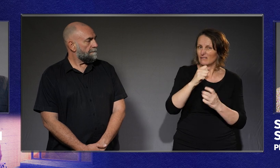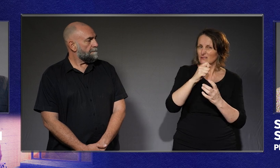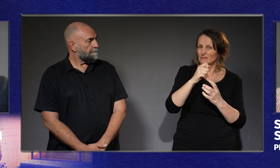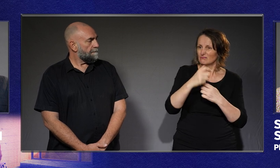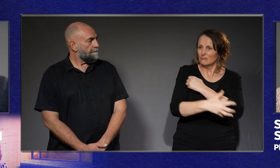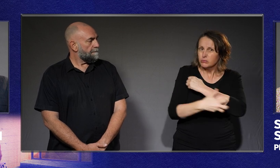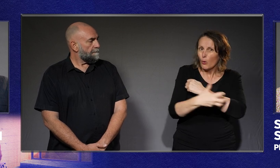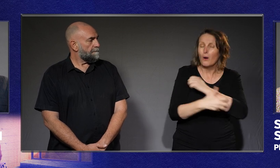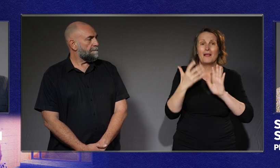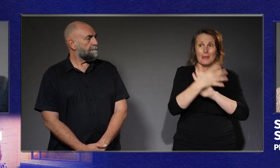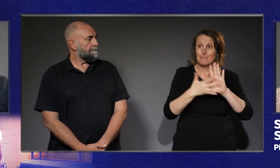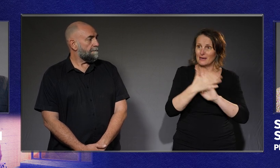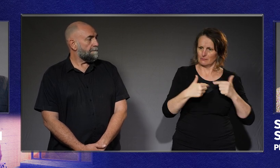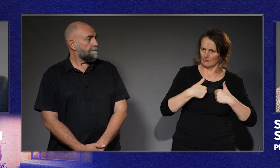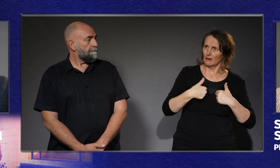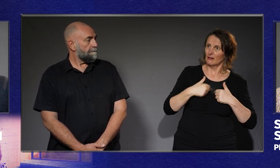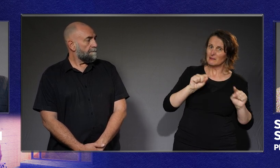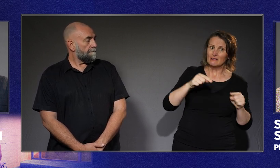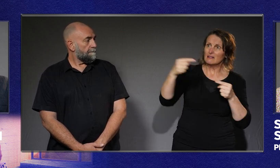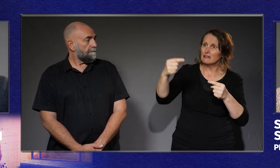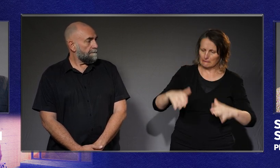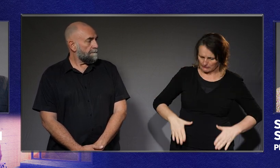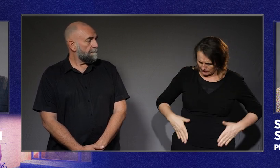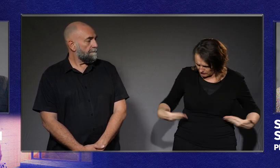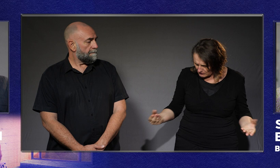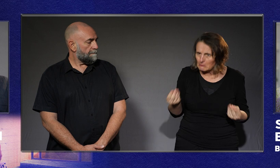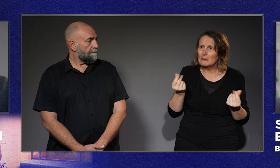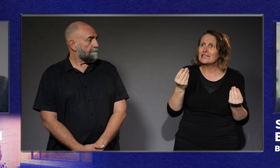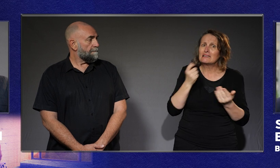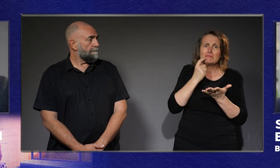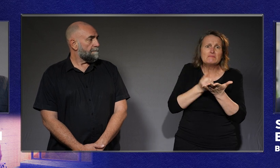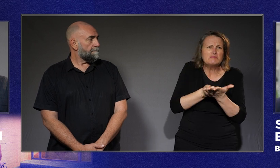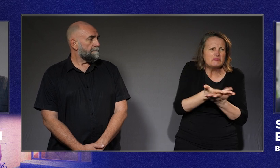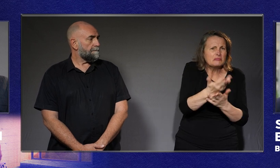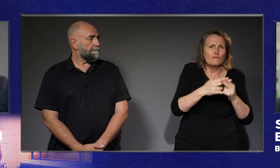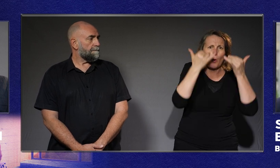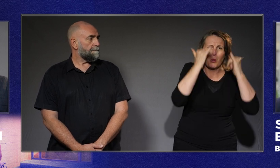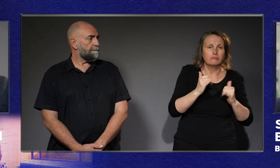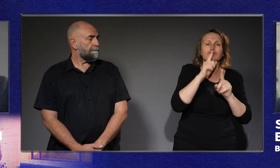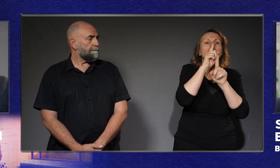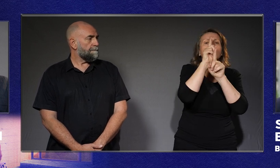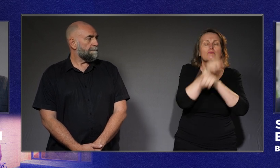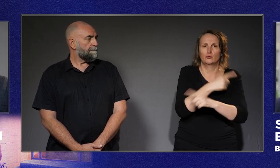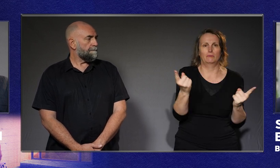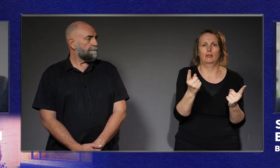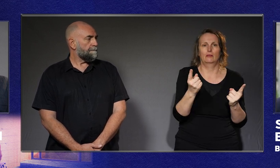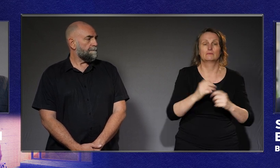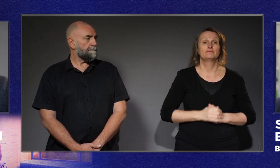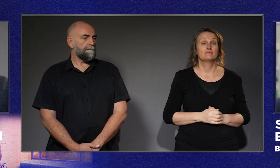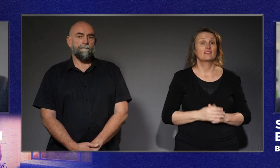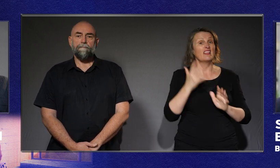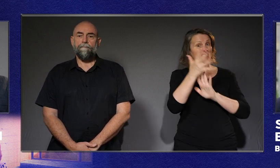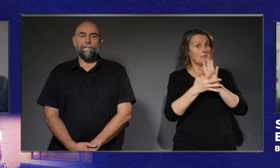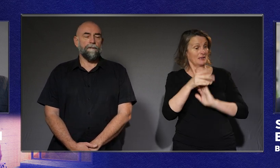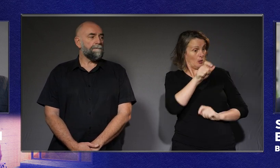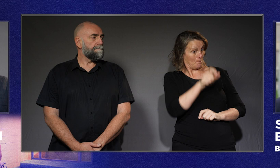of dollars to pay legal bills is going to be impossible. What people have lost is the ability to run their